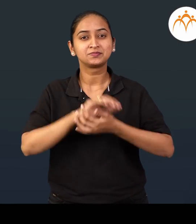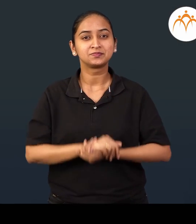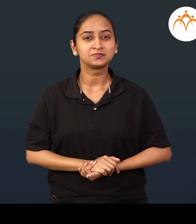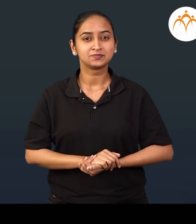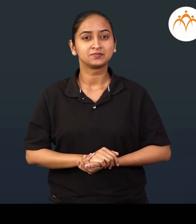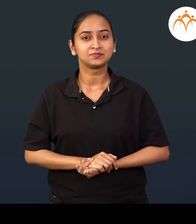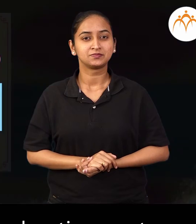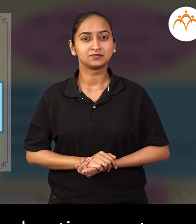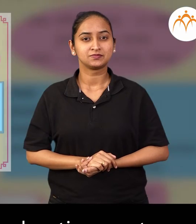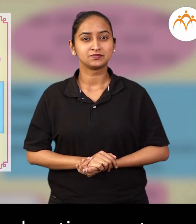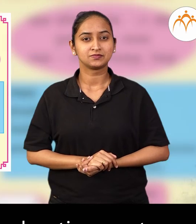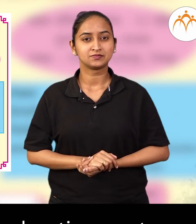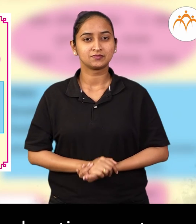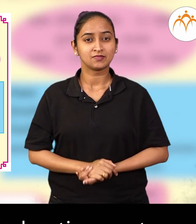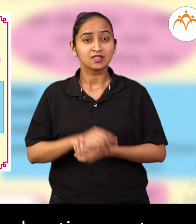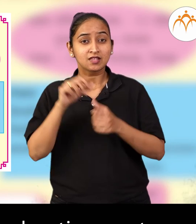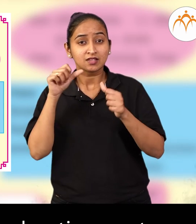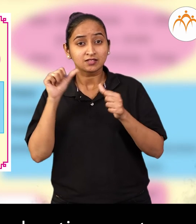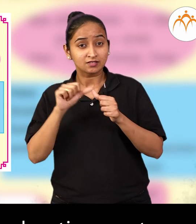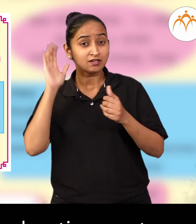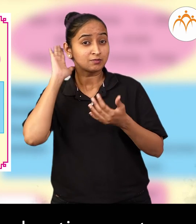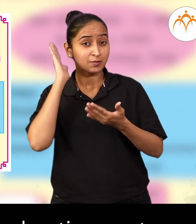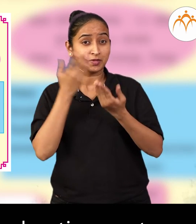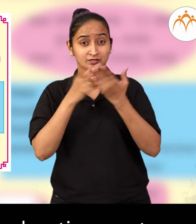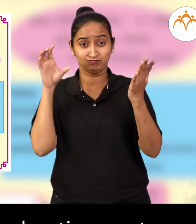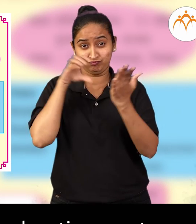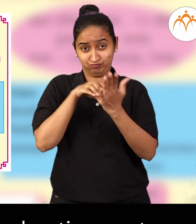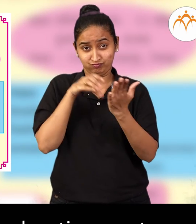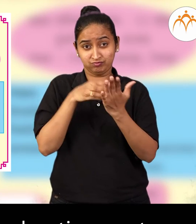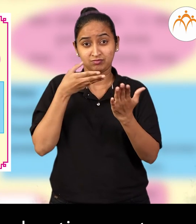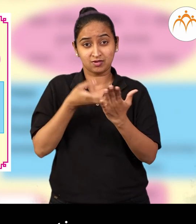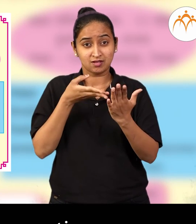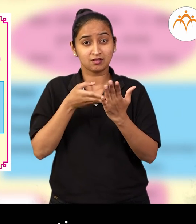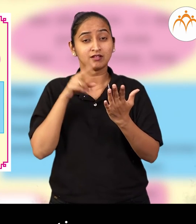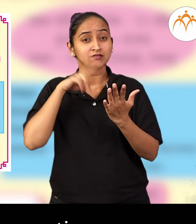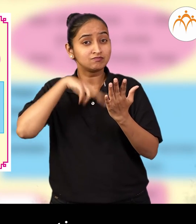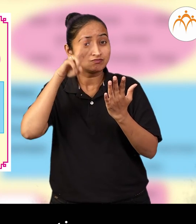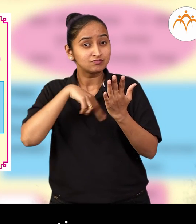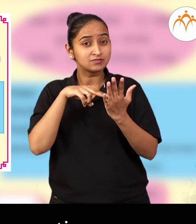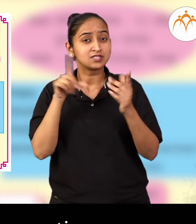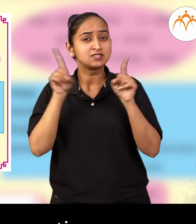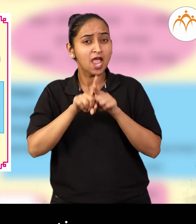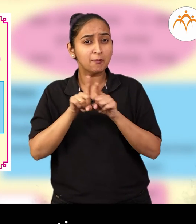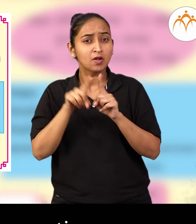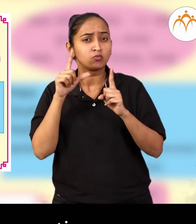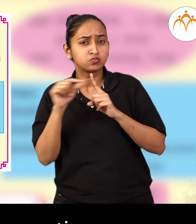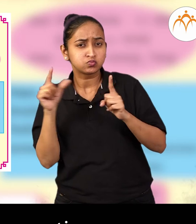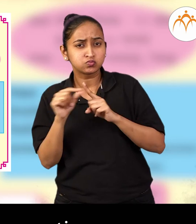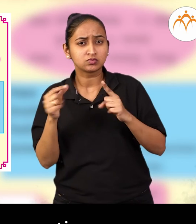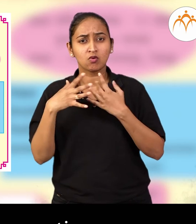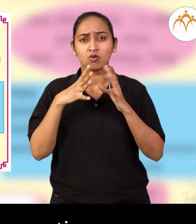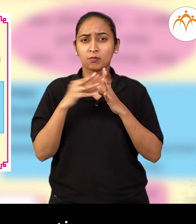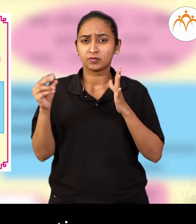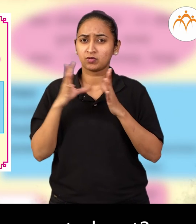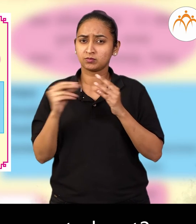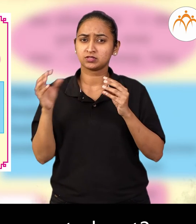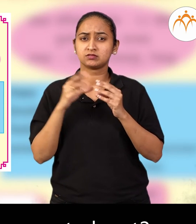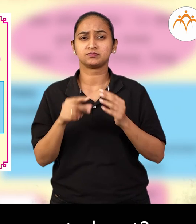Read the following advertisement and answer the questions. What